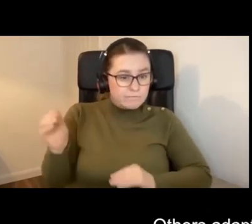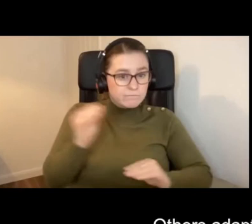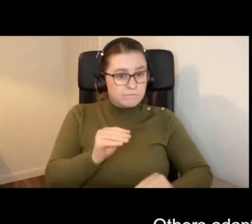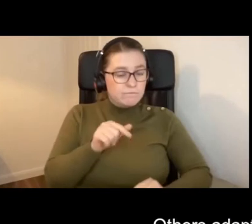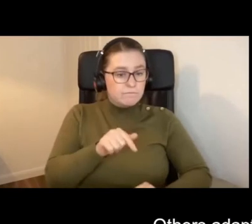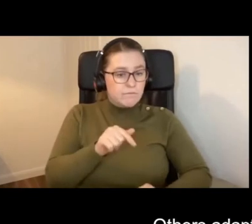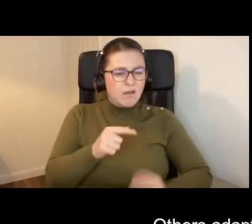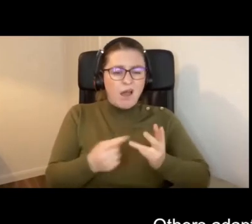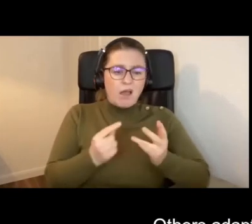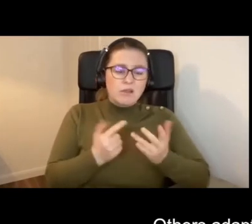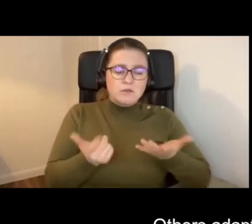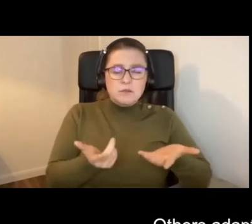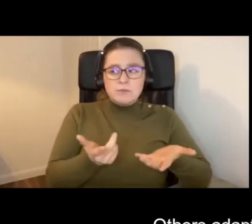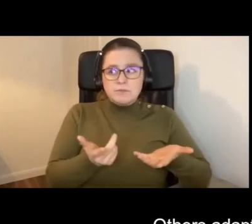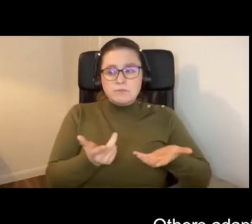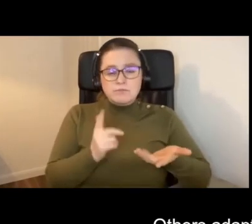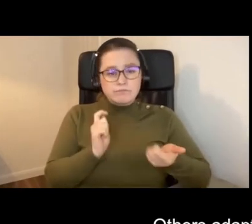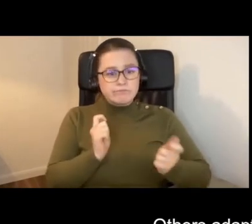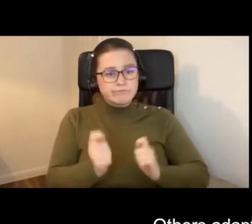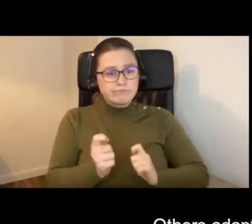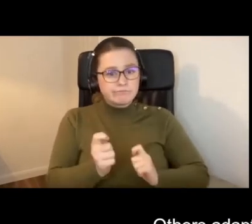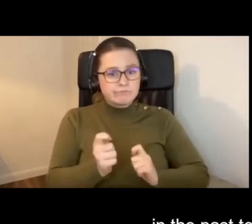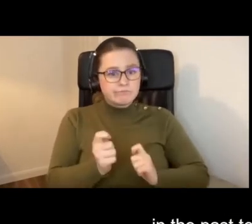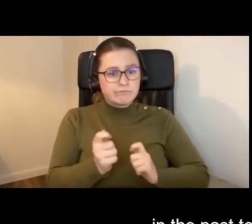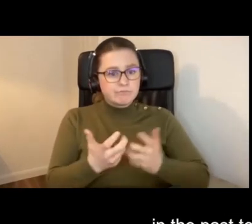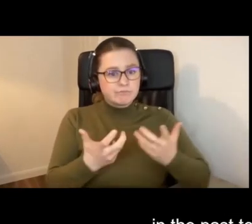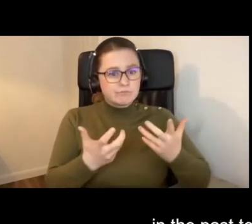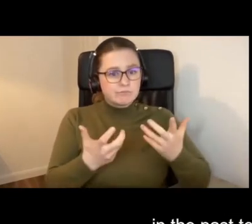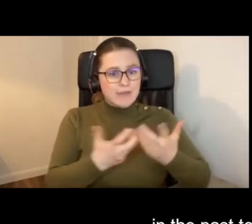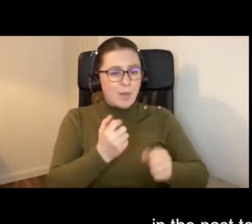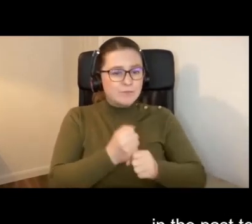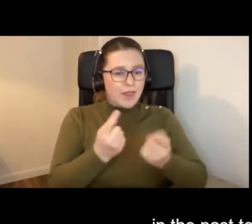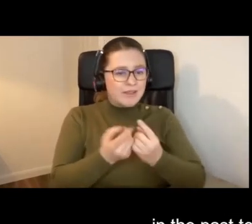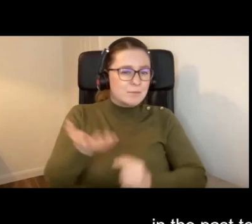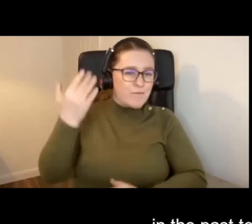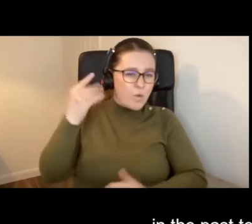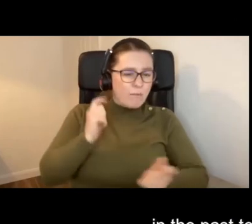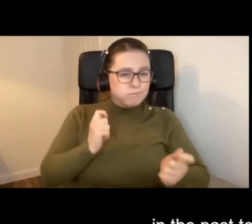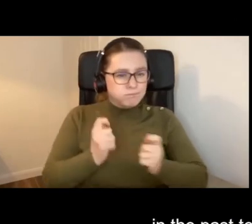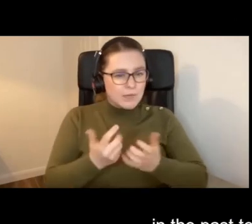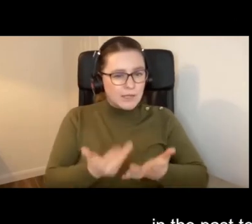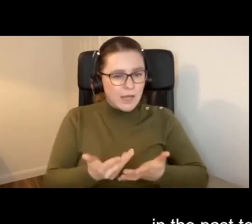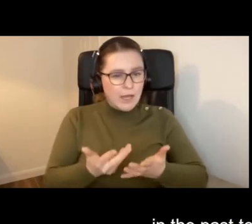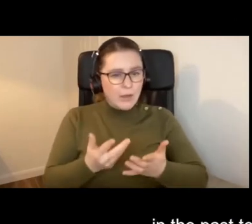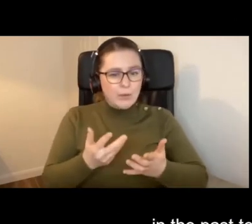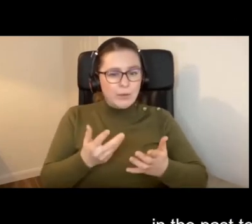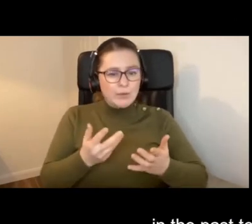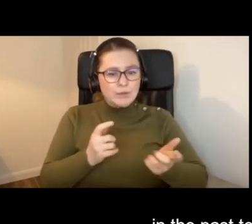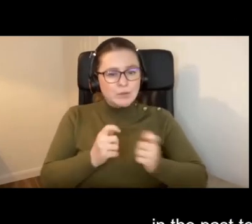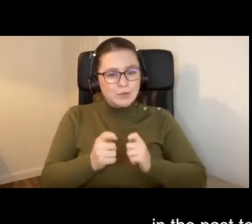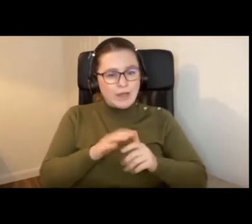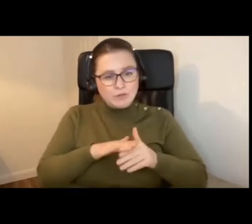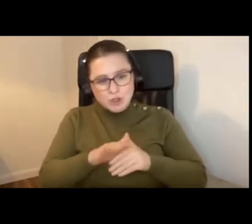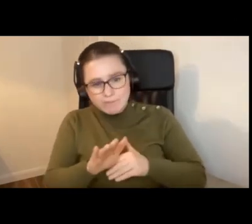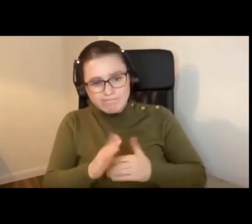Others adapting the way that they've done things in the past to change the way that they do